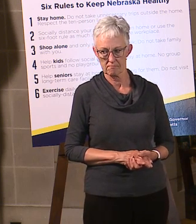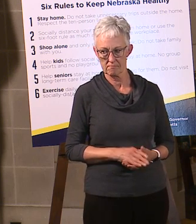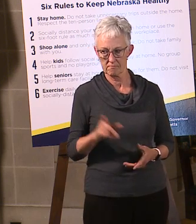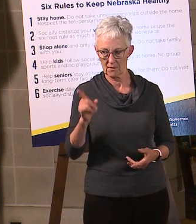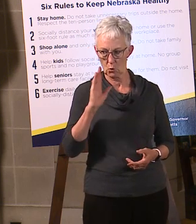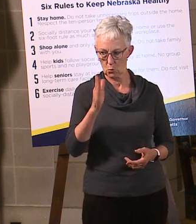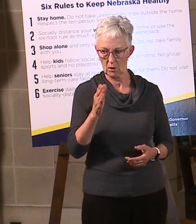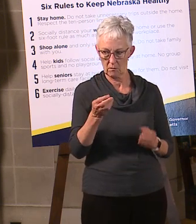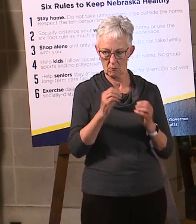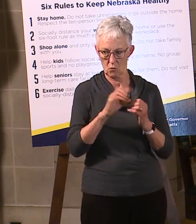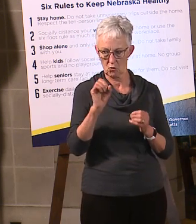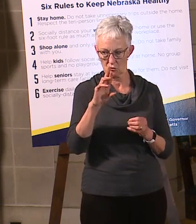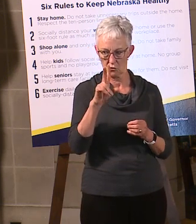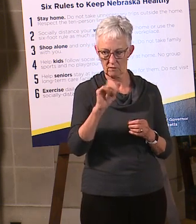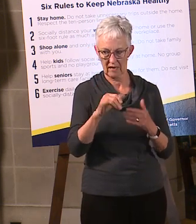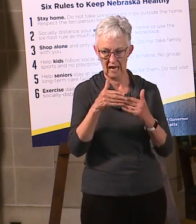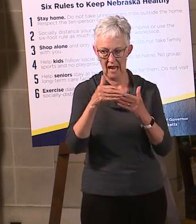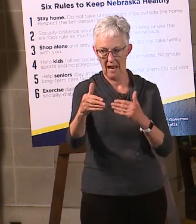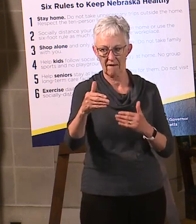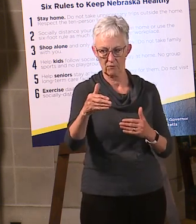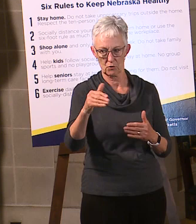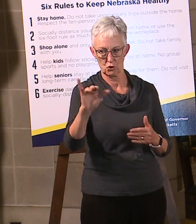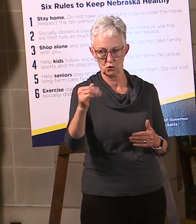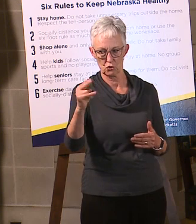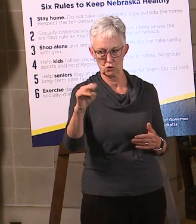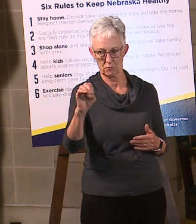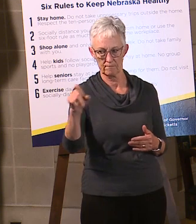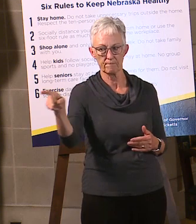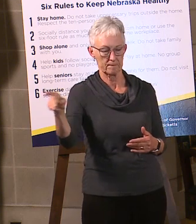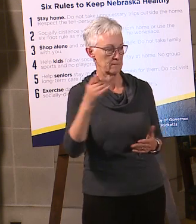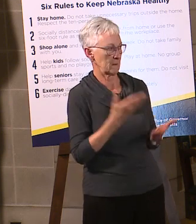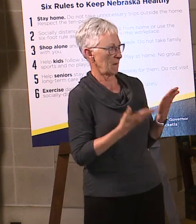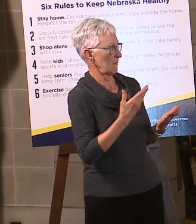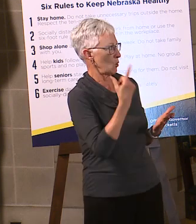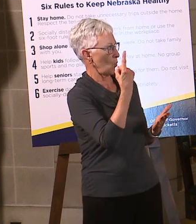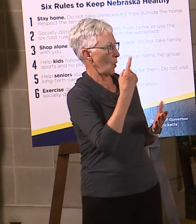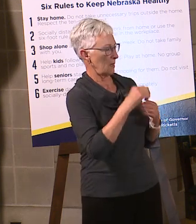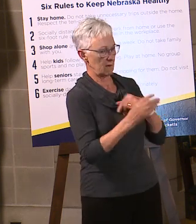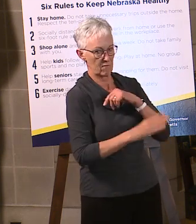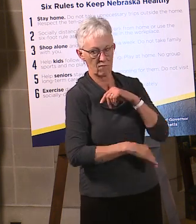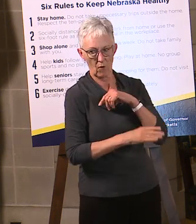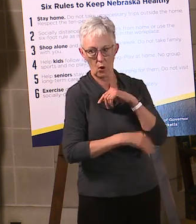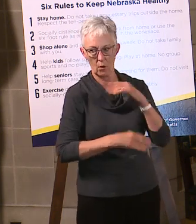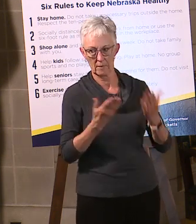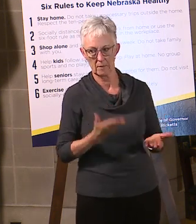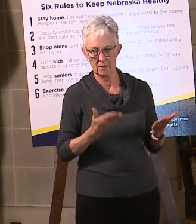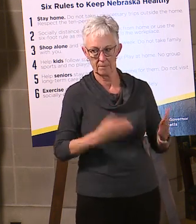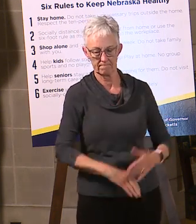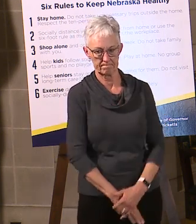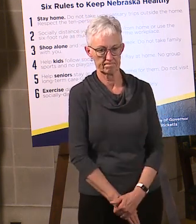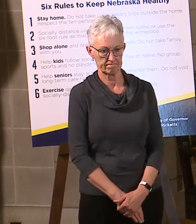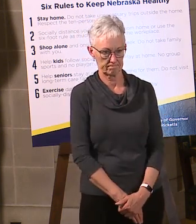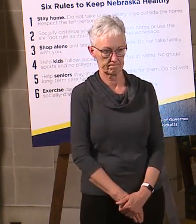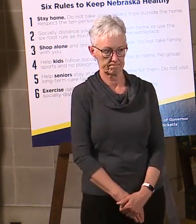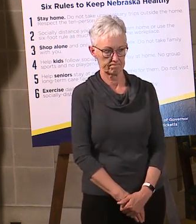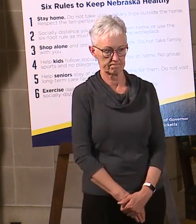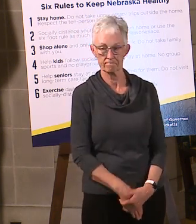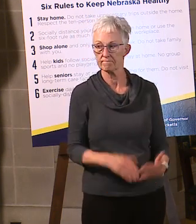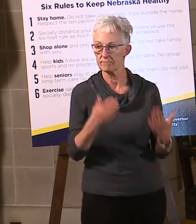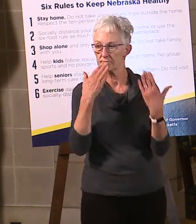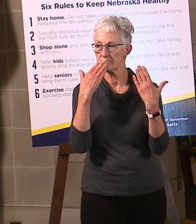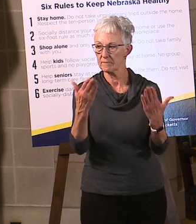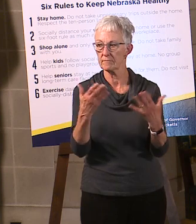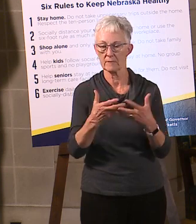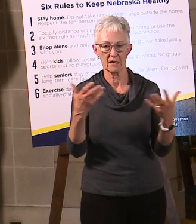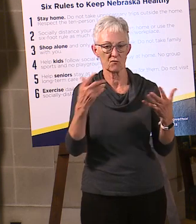will there be more surveys done after June? We may do one in the fall, sir. We may do one in the fall. So yes, there may be additional surveys in the fall. Again, folks, thank you very